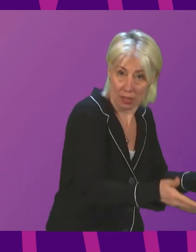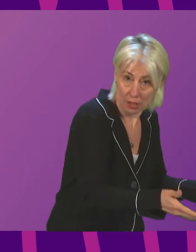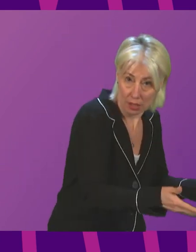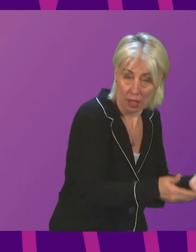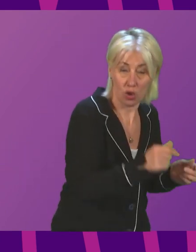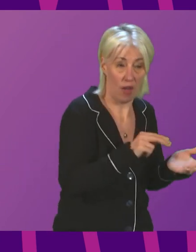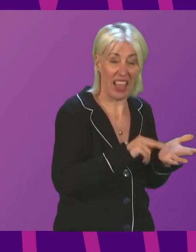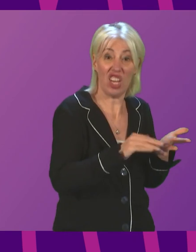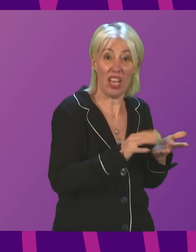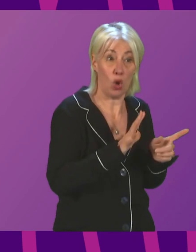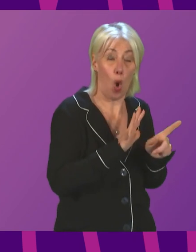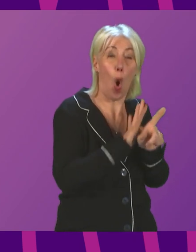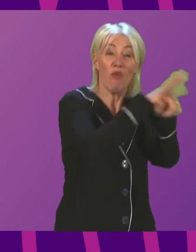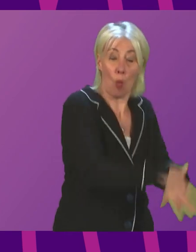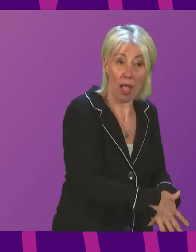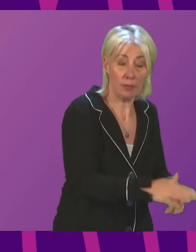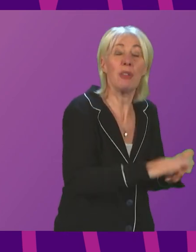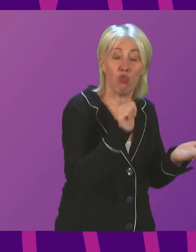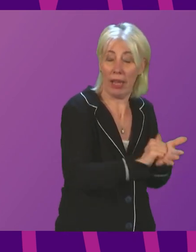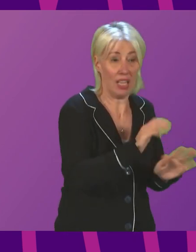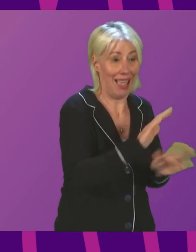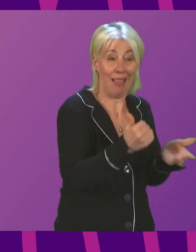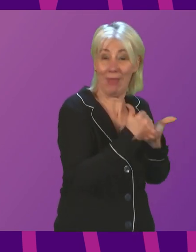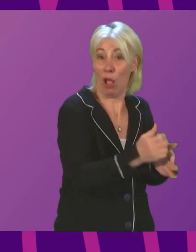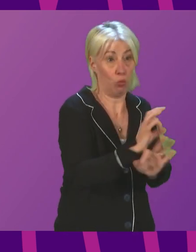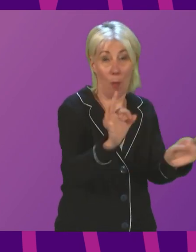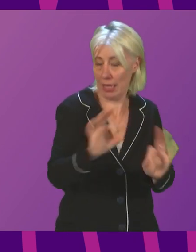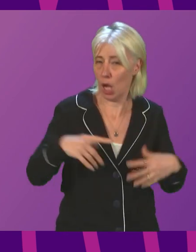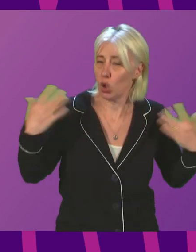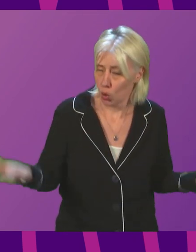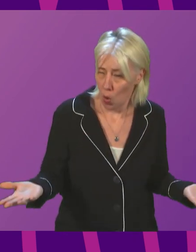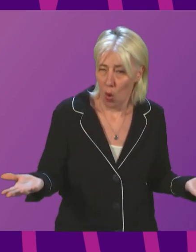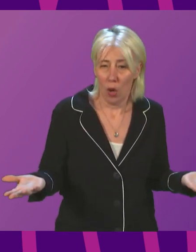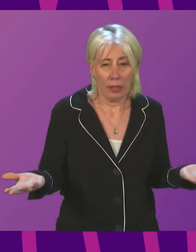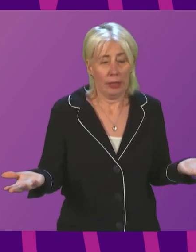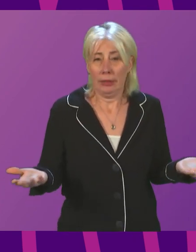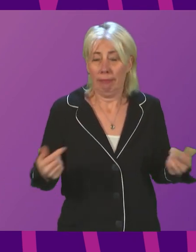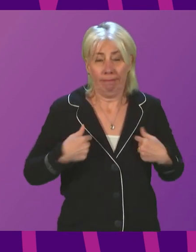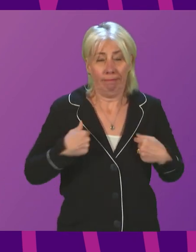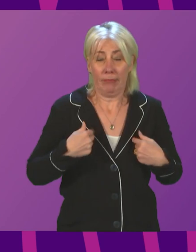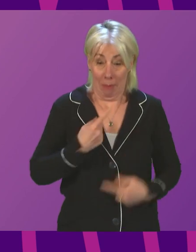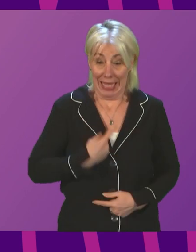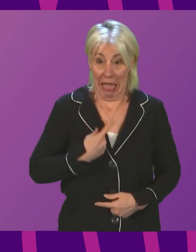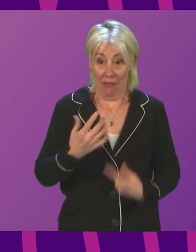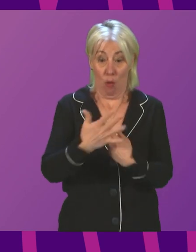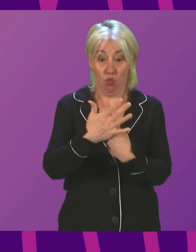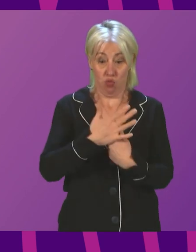becomes overwhelmed that helps nobody. So when I am under pressure to relax the